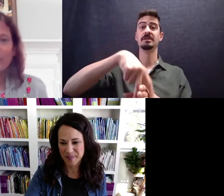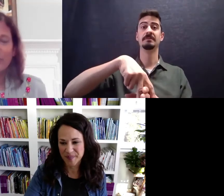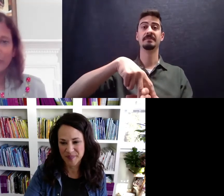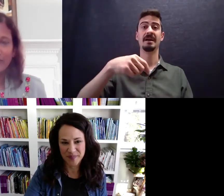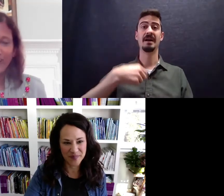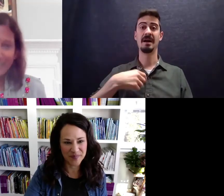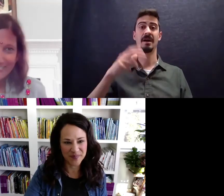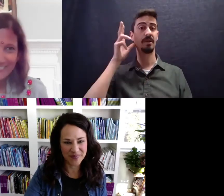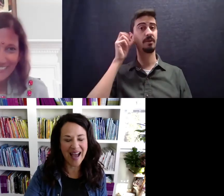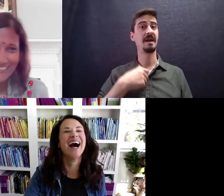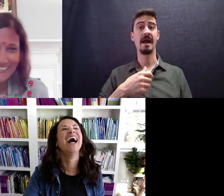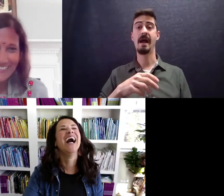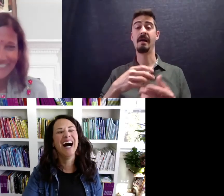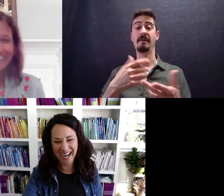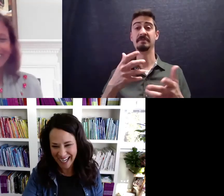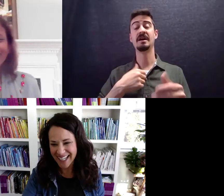learned that I'm afraid of heights.